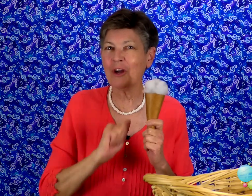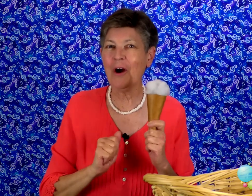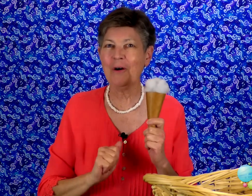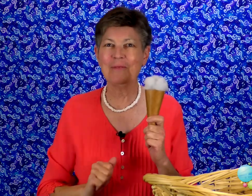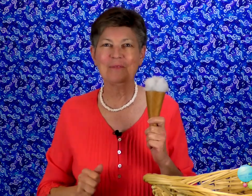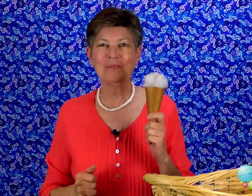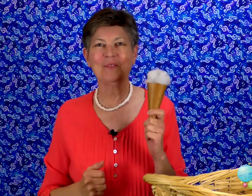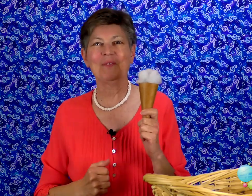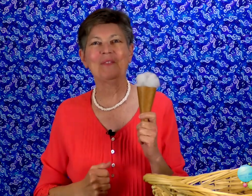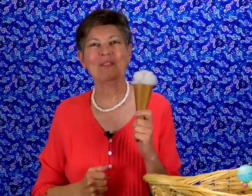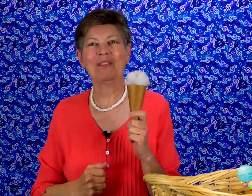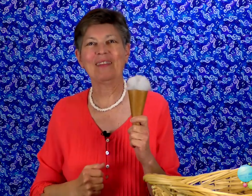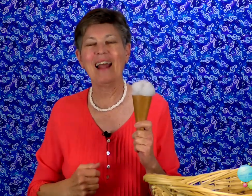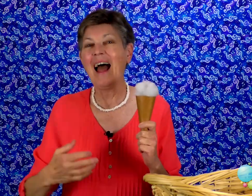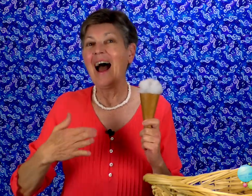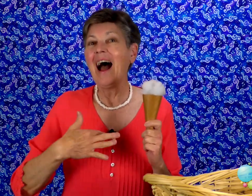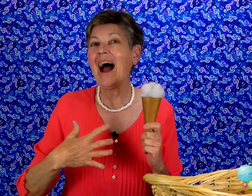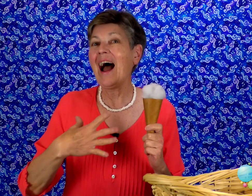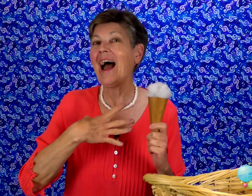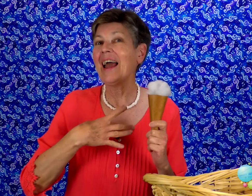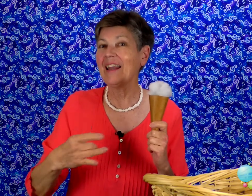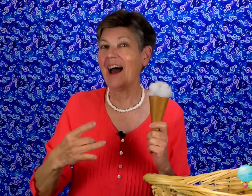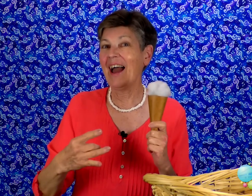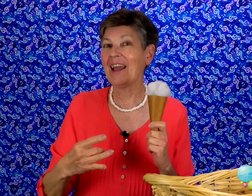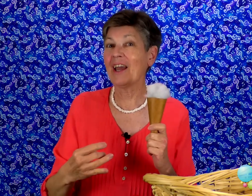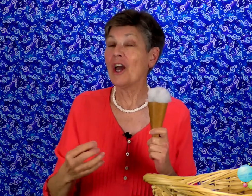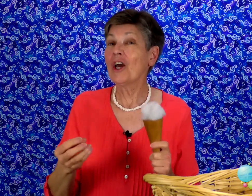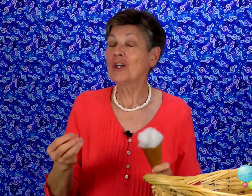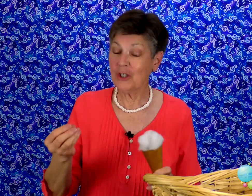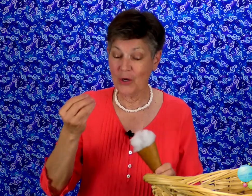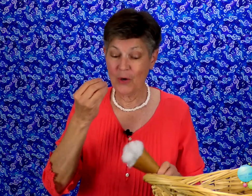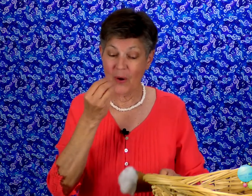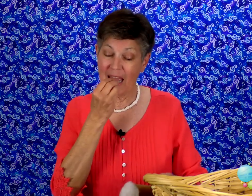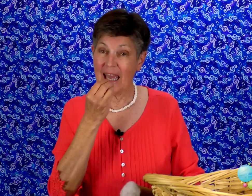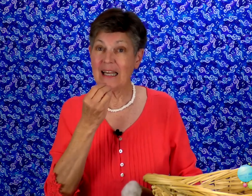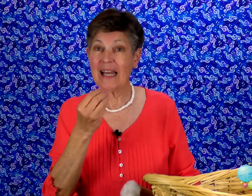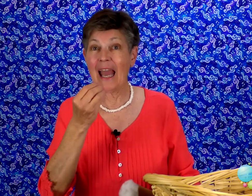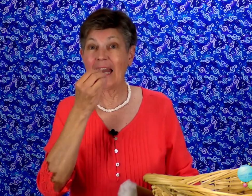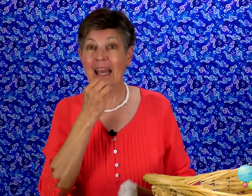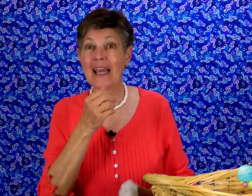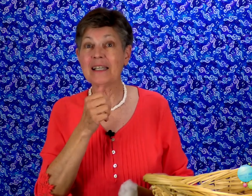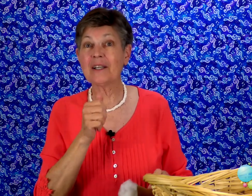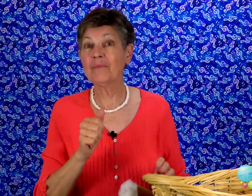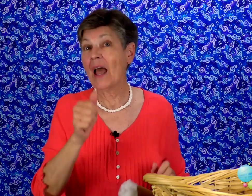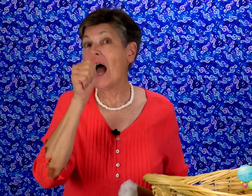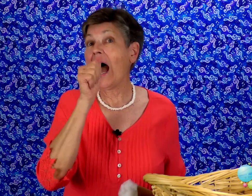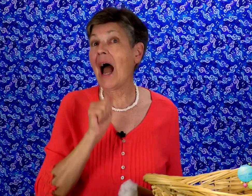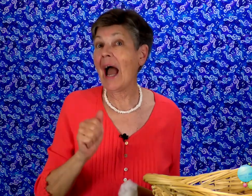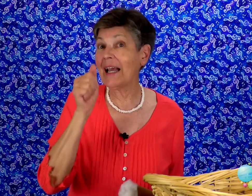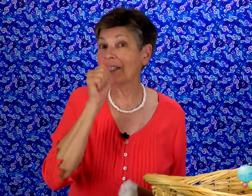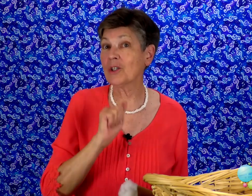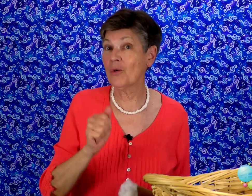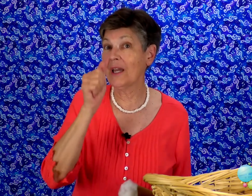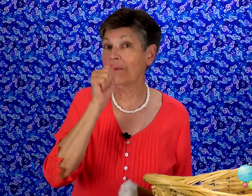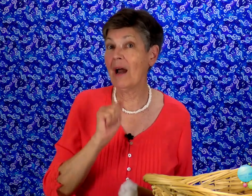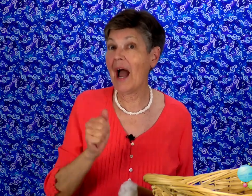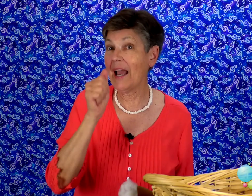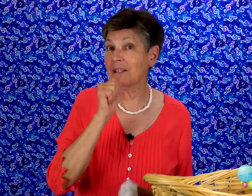cone I like to eat and eat Ice cream, ice